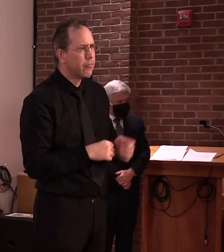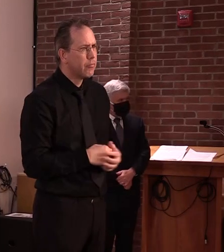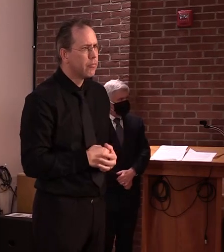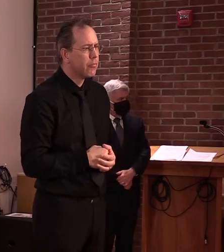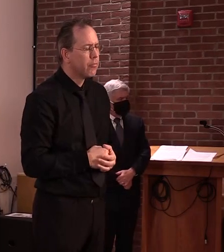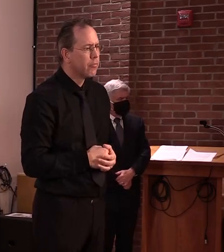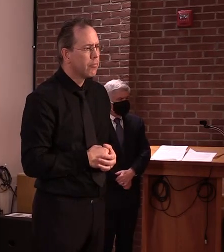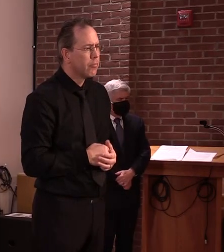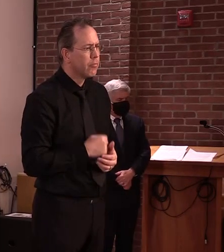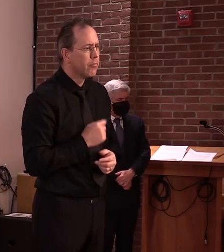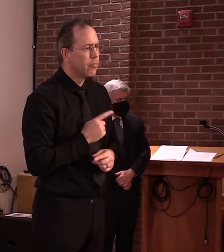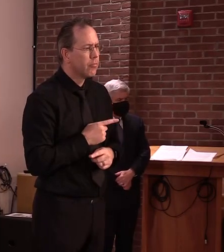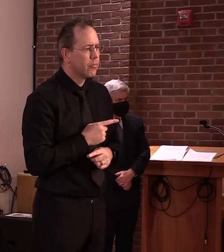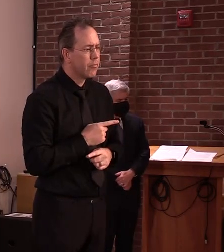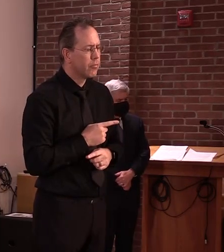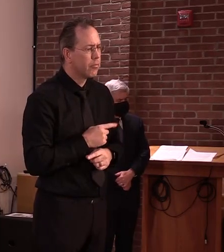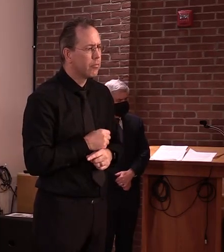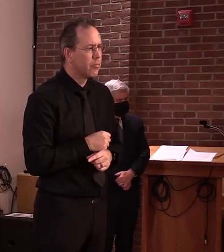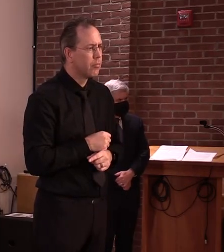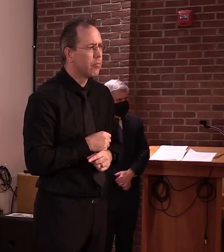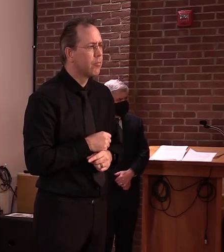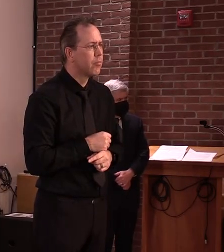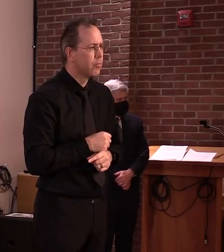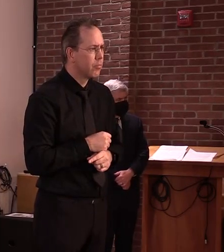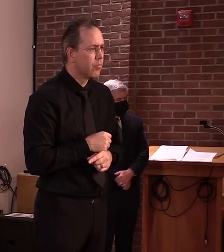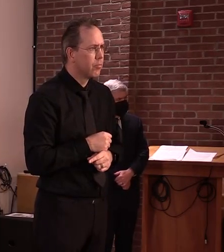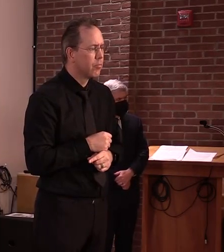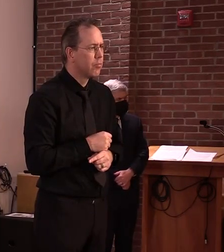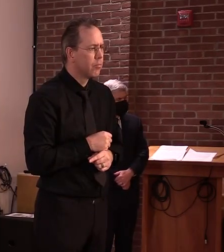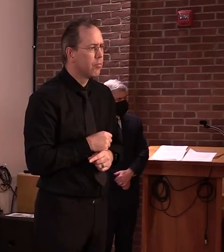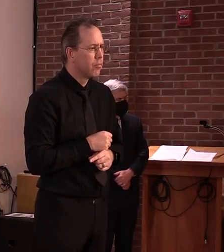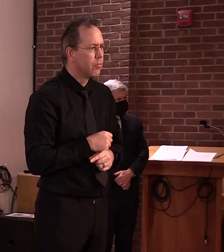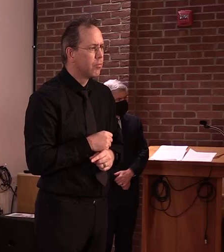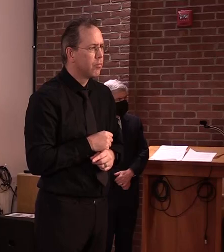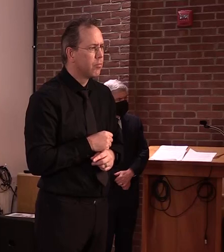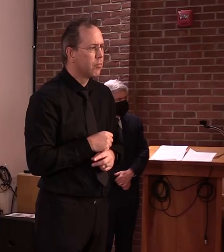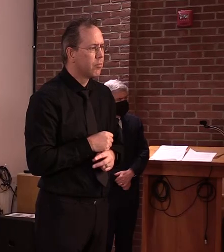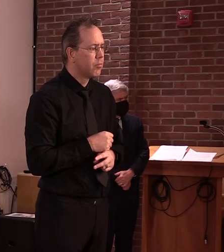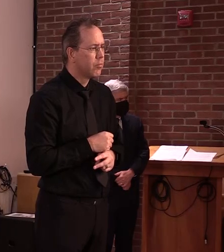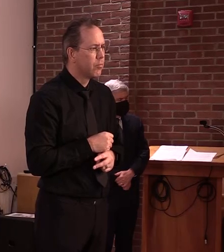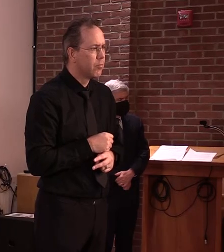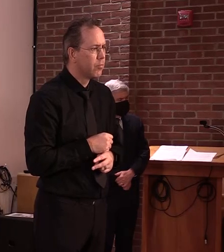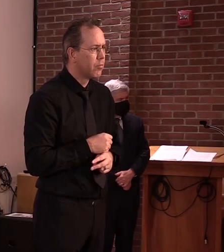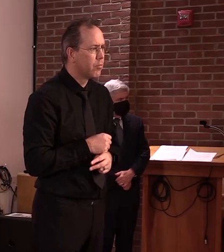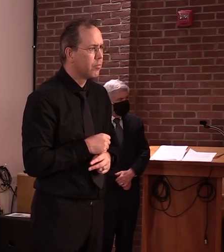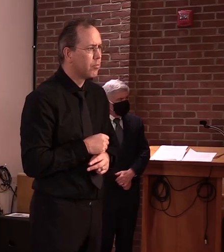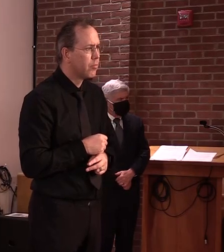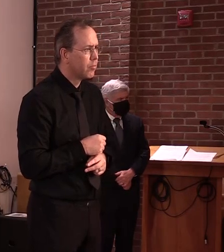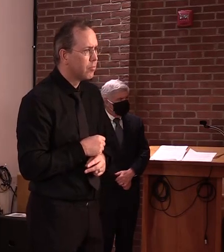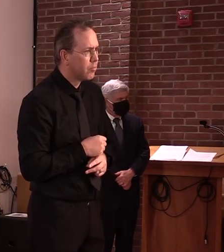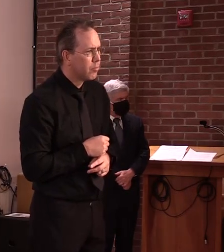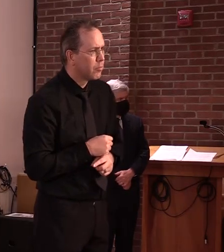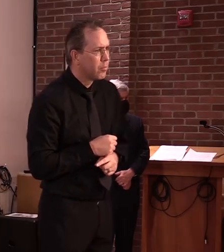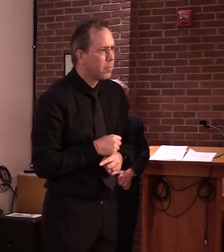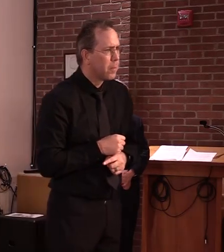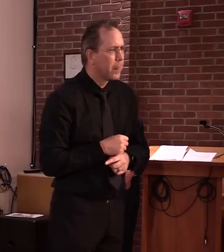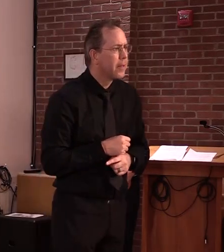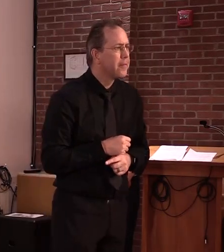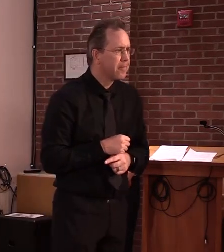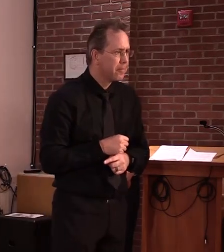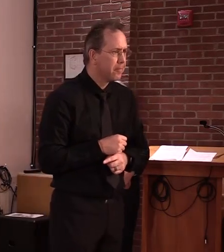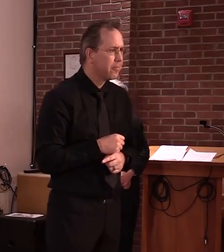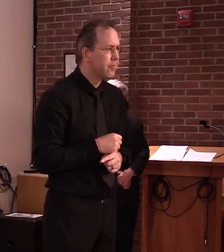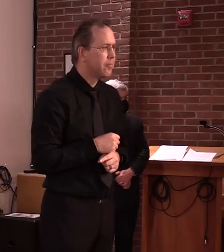I just have, uh, two quick questions about the proposal for sending out, um, absentee ballots to all Vermonters on the board rules.